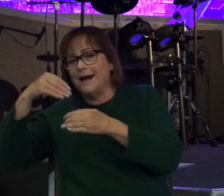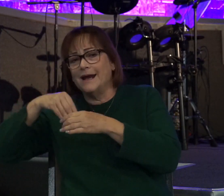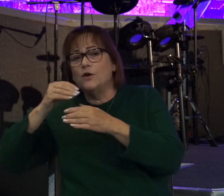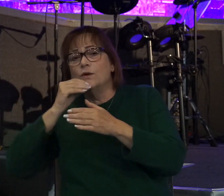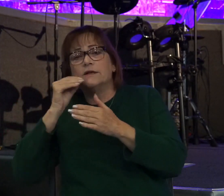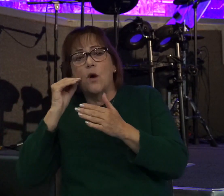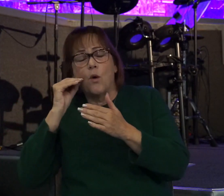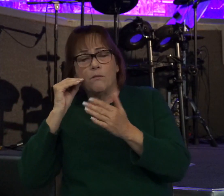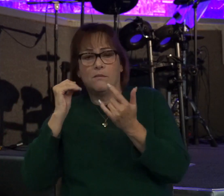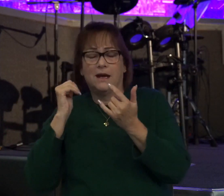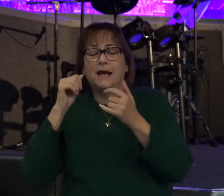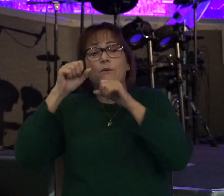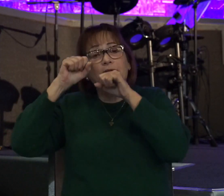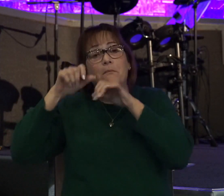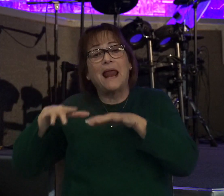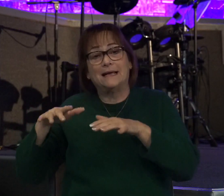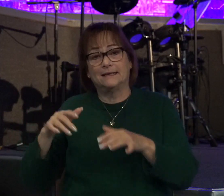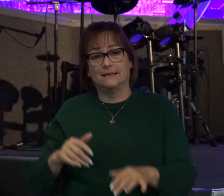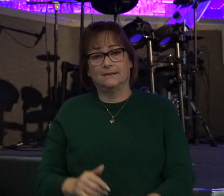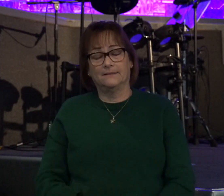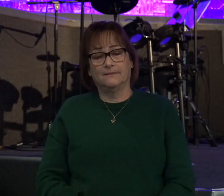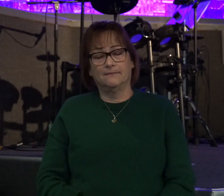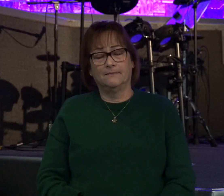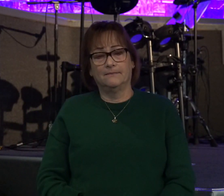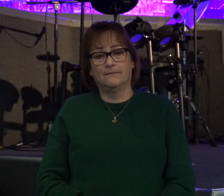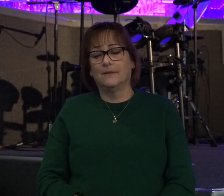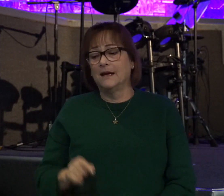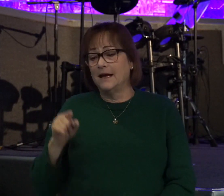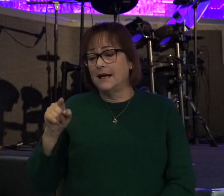and he was blessed. Him and his household.